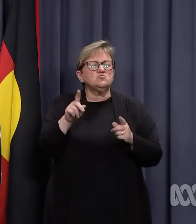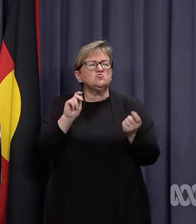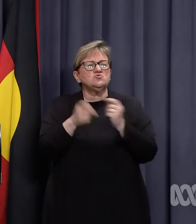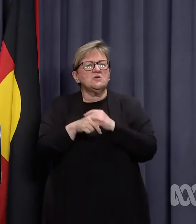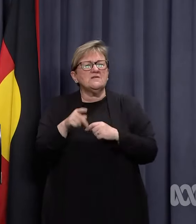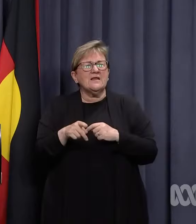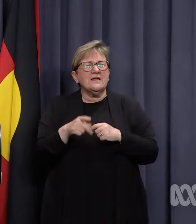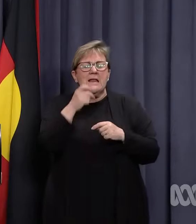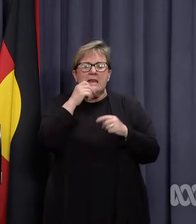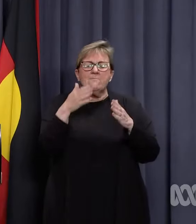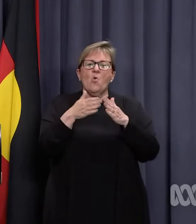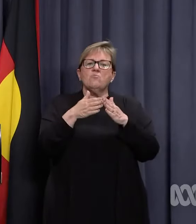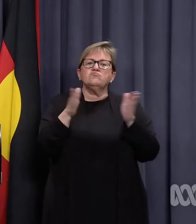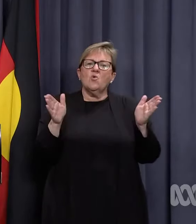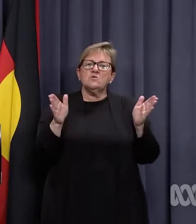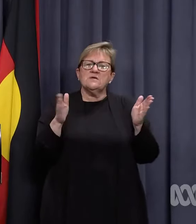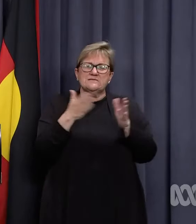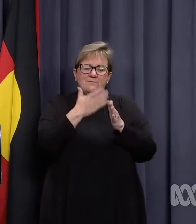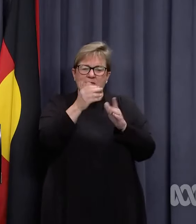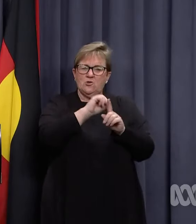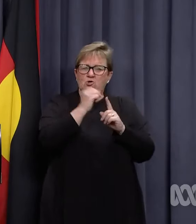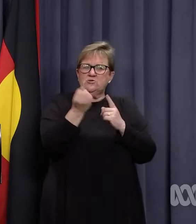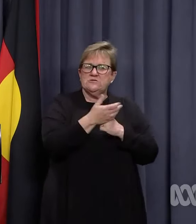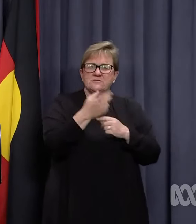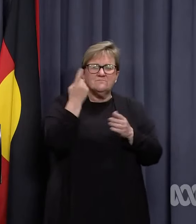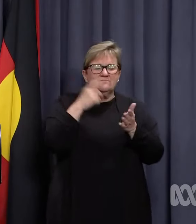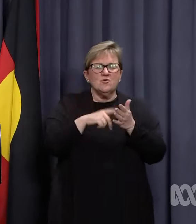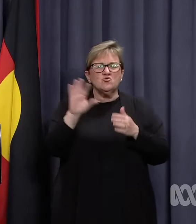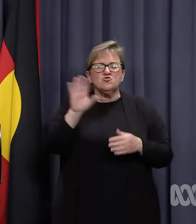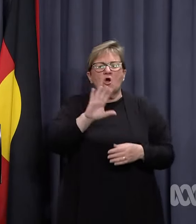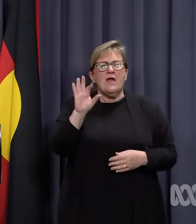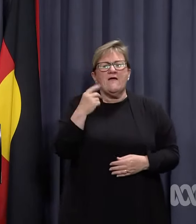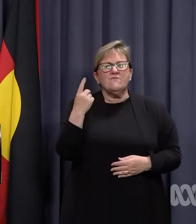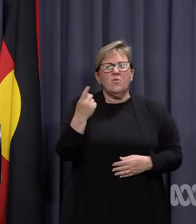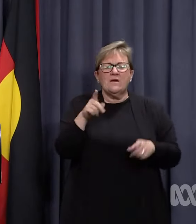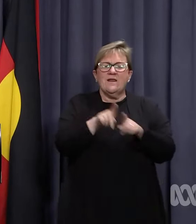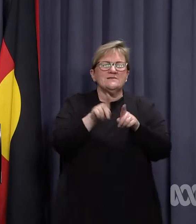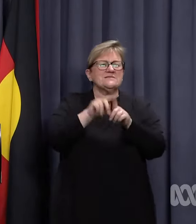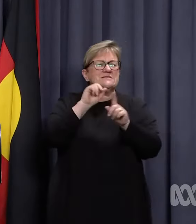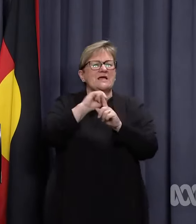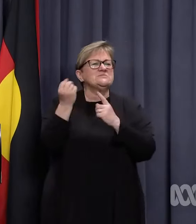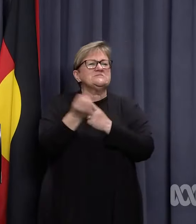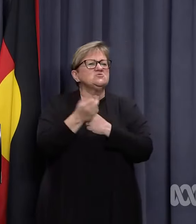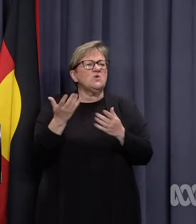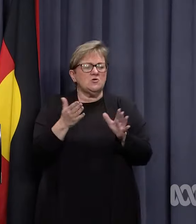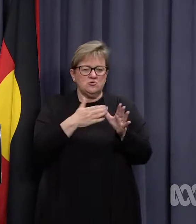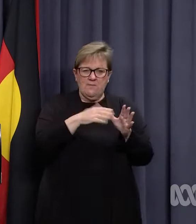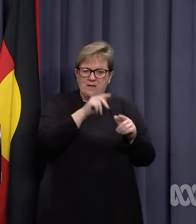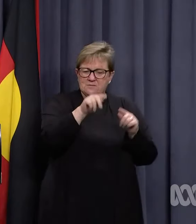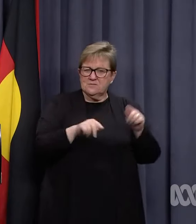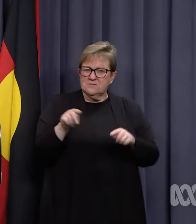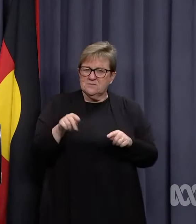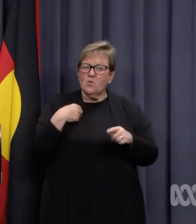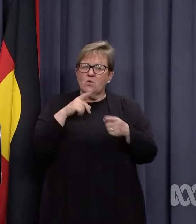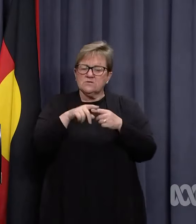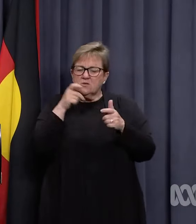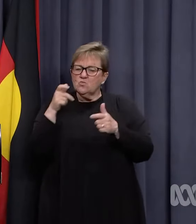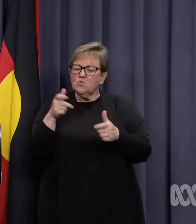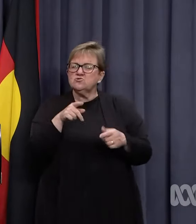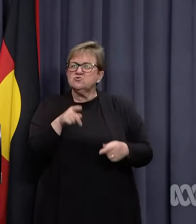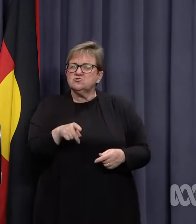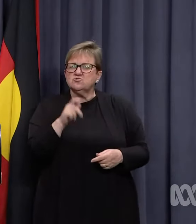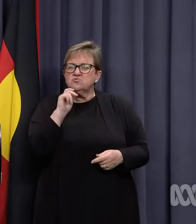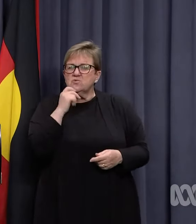a bit broader for people's circumstances, acknowledging that not everyone has the same circumstances. So we'll continue to monitor